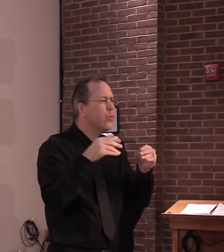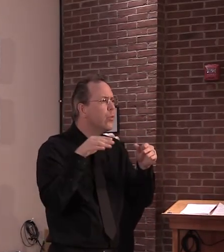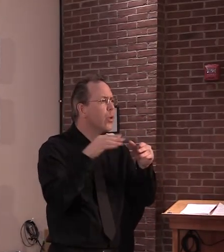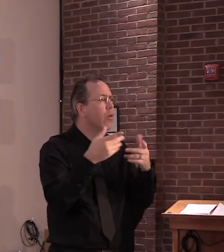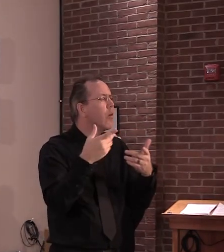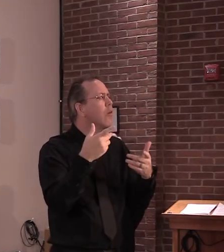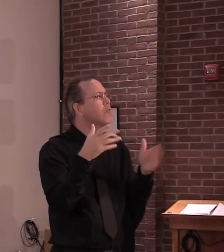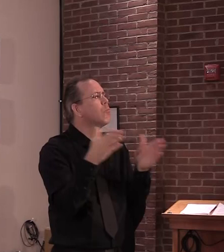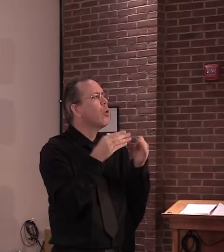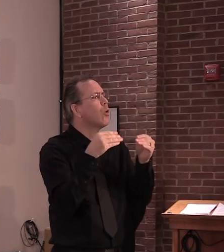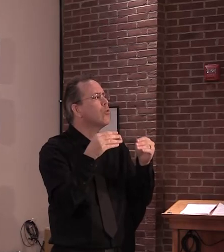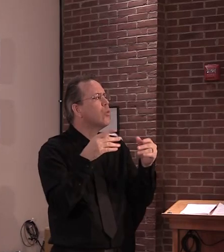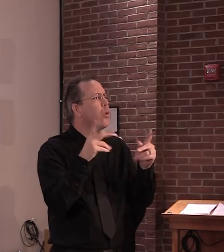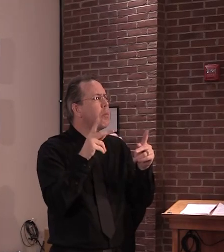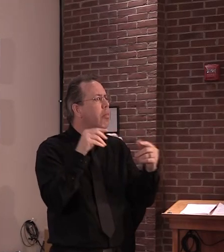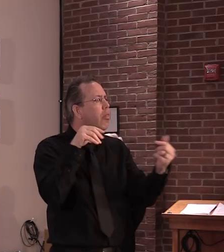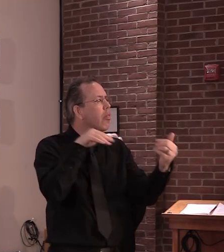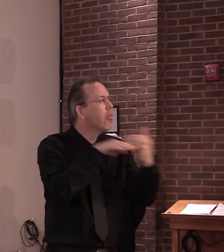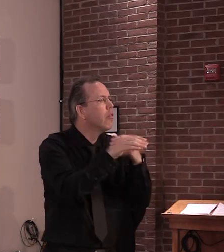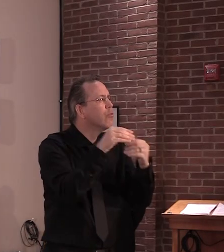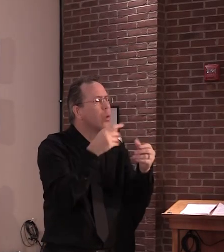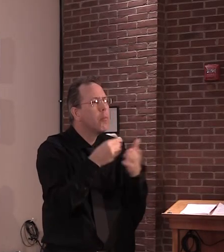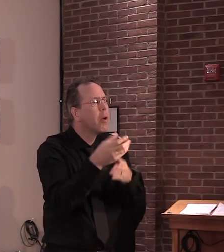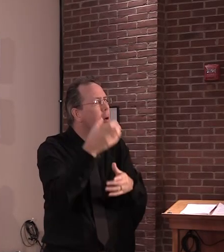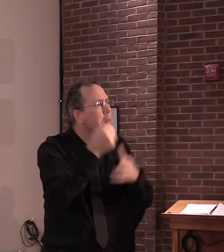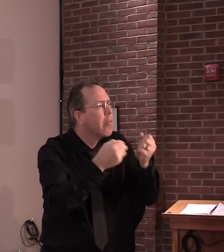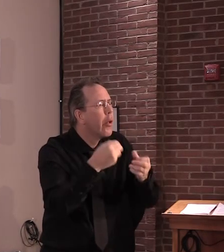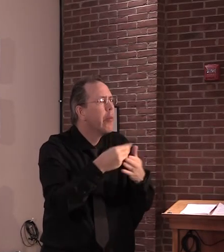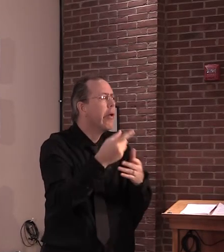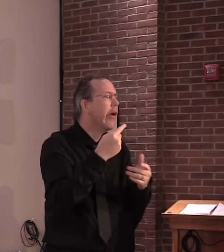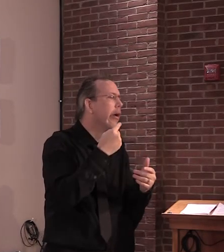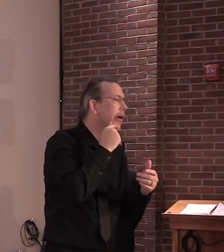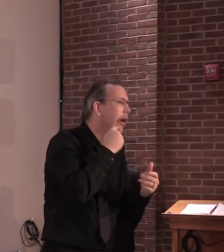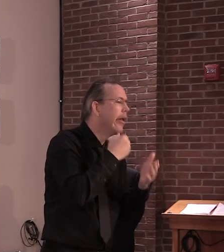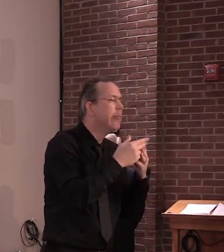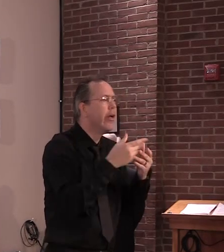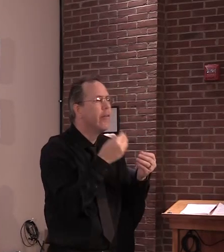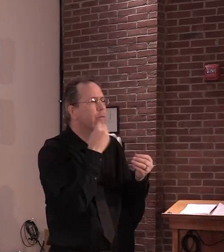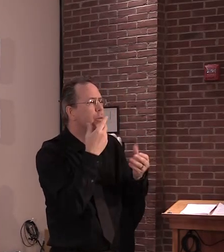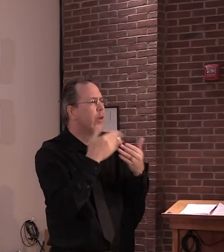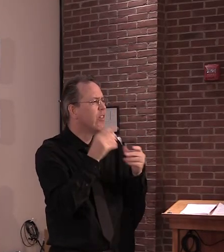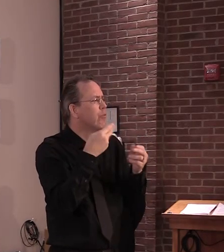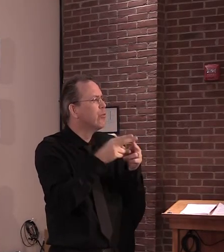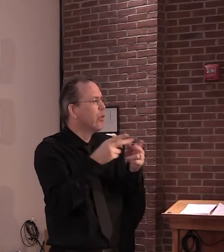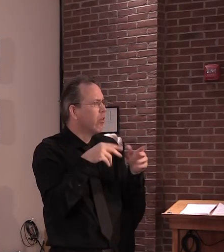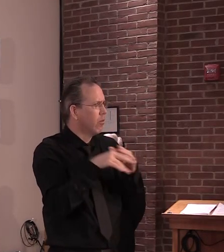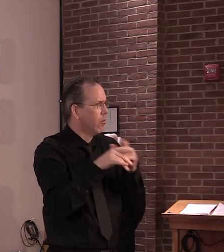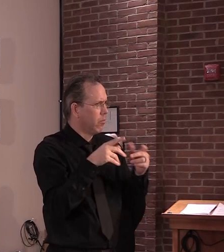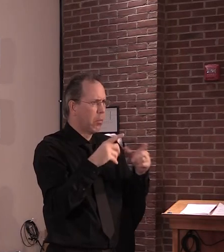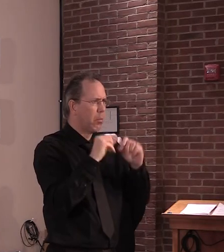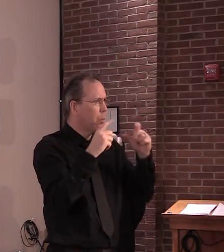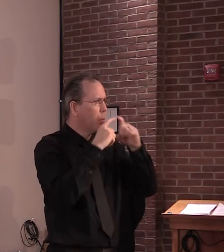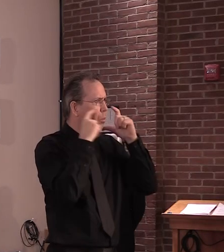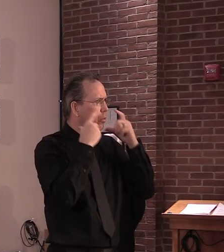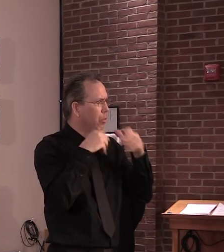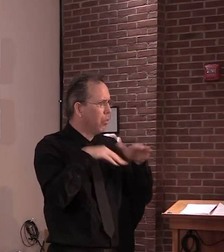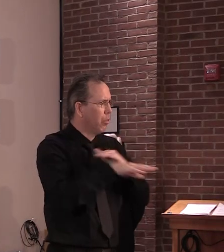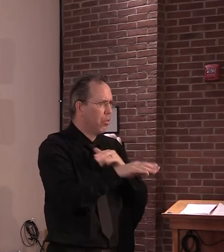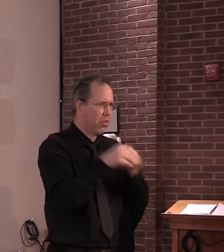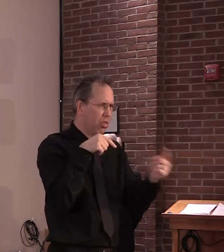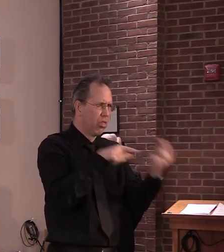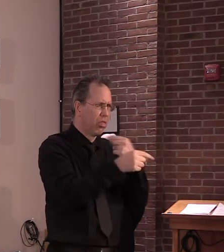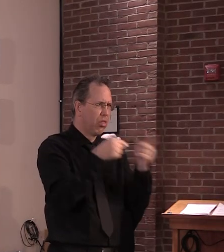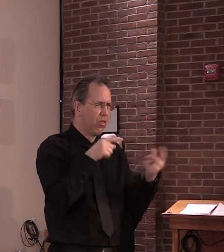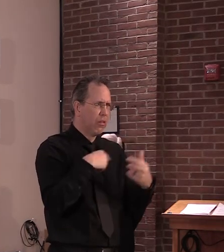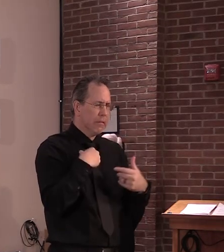without masks on. And I don't think it's going to get any better with retail opening. And I stopped at